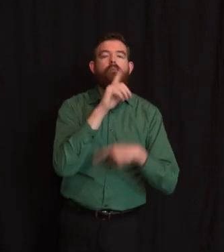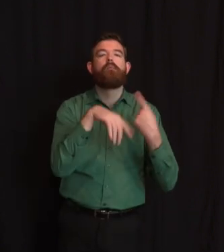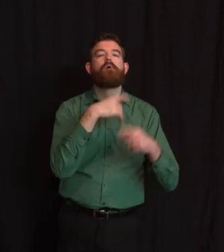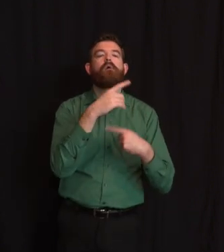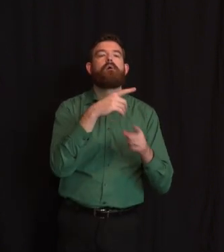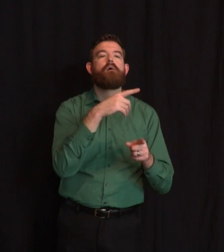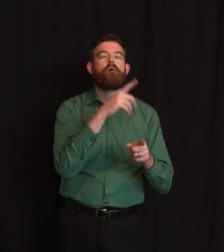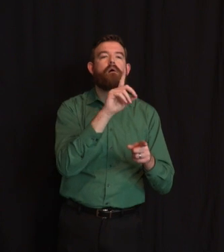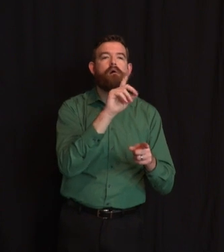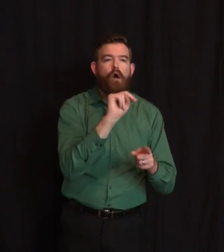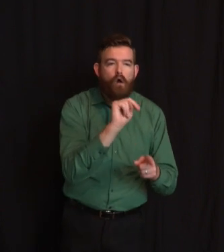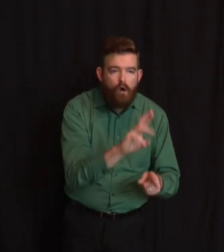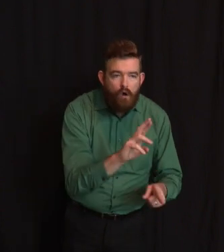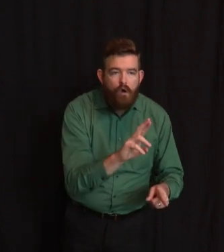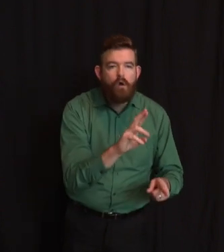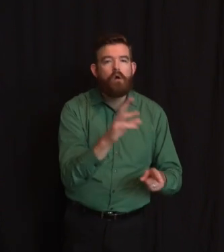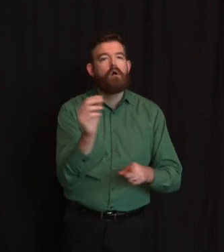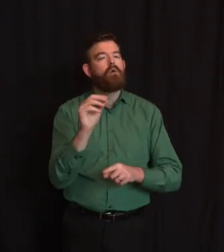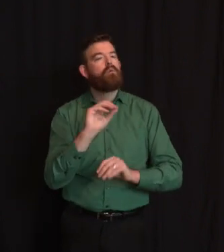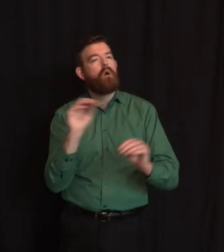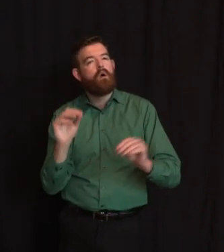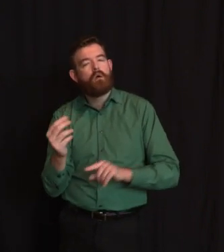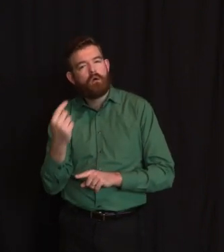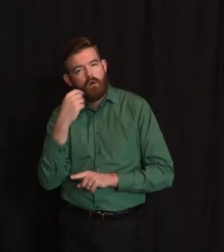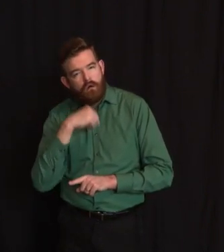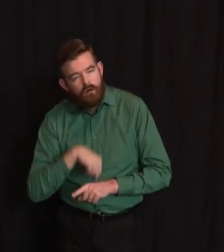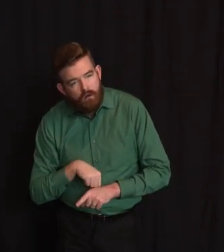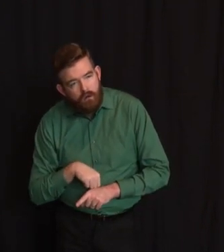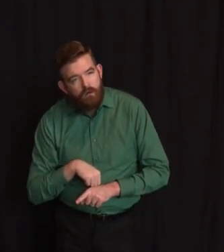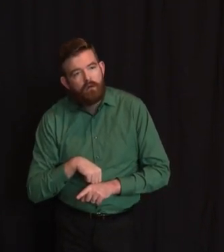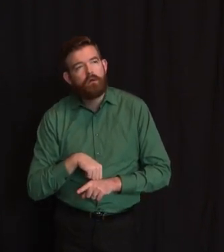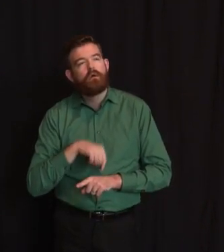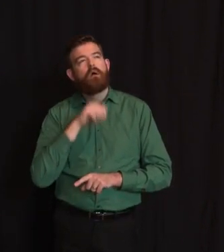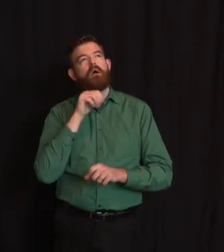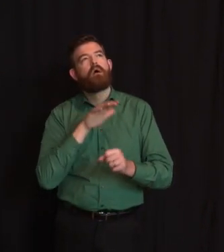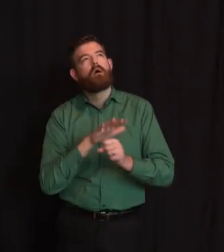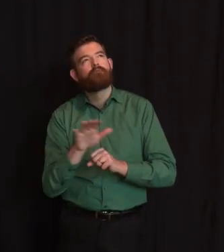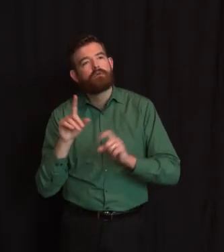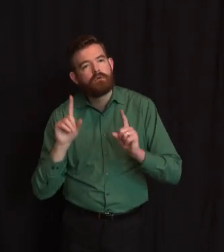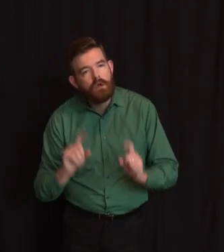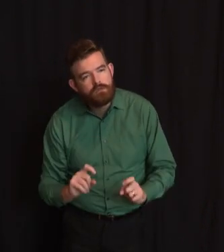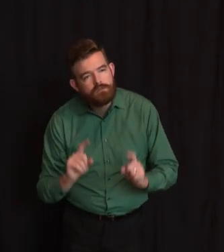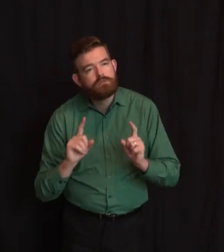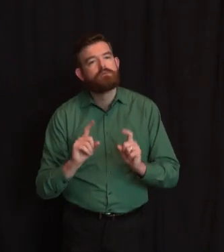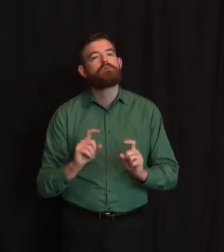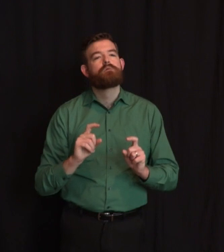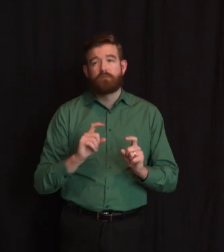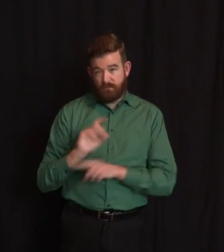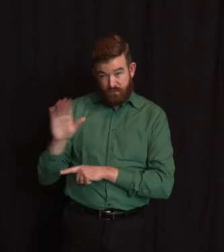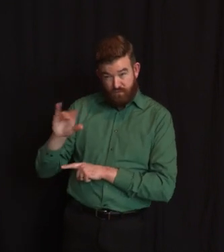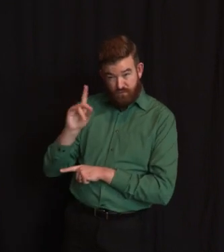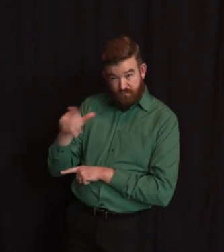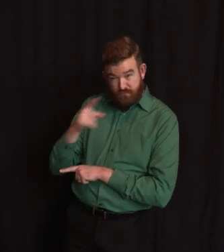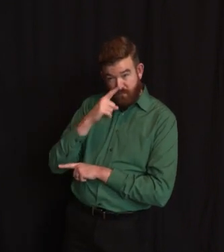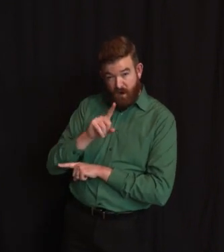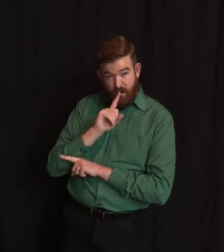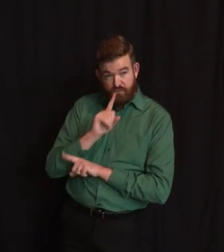Yeah, on the testing, almost all of the long-term care facilities are doing